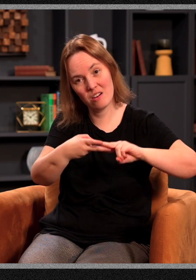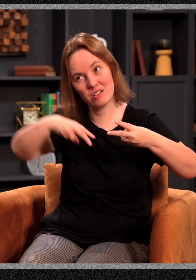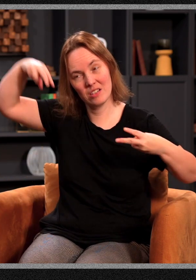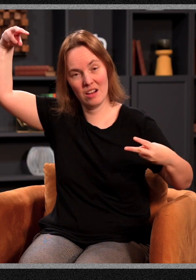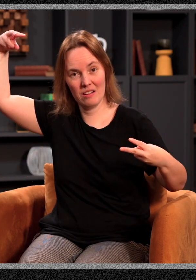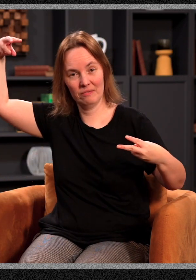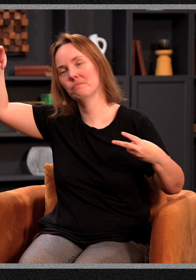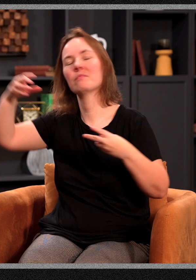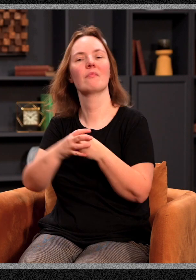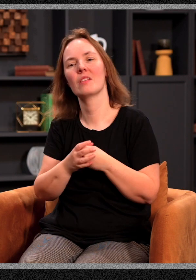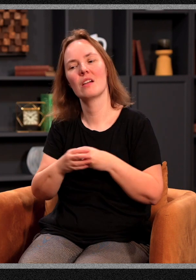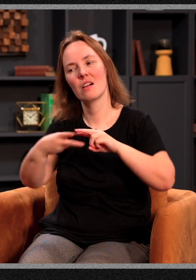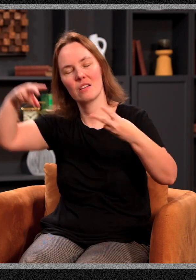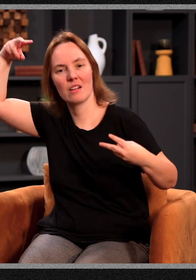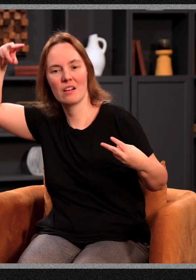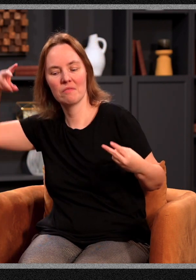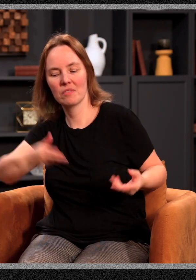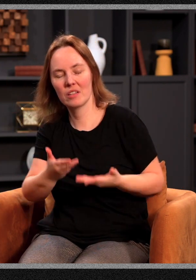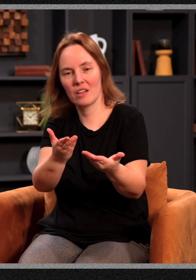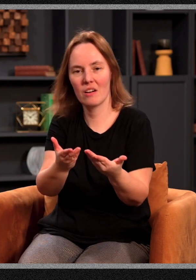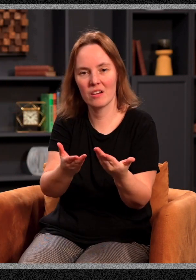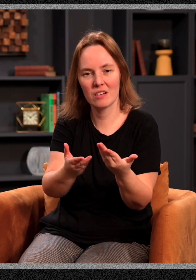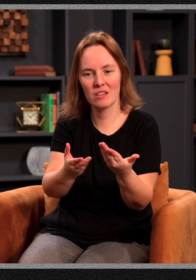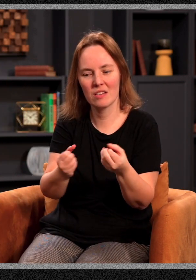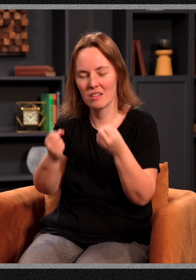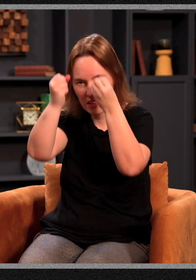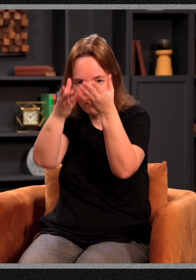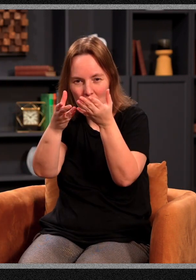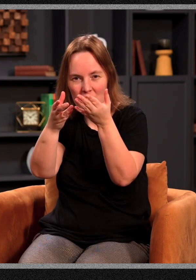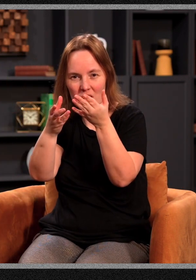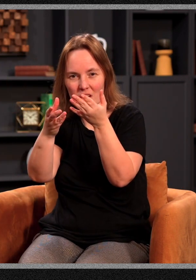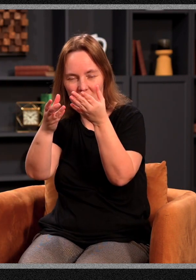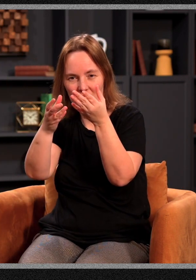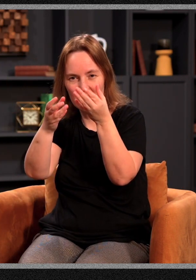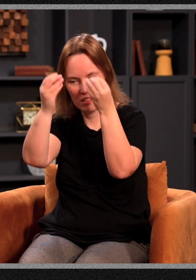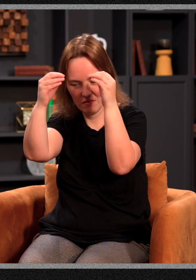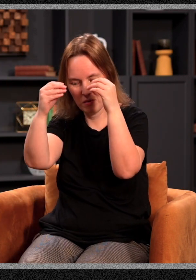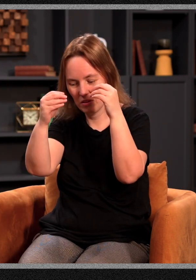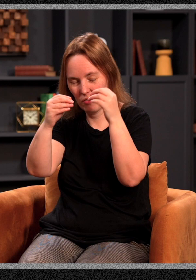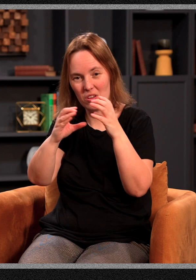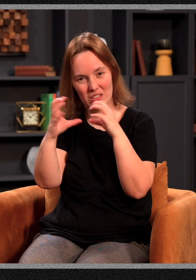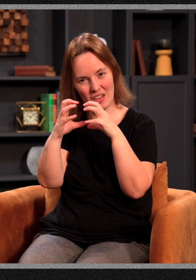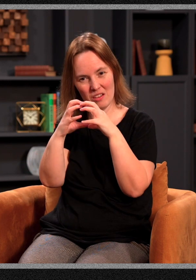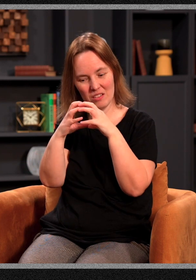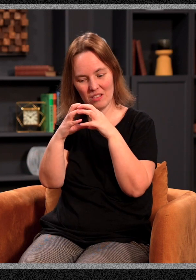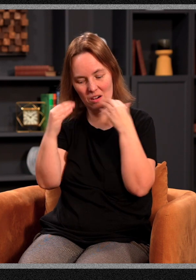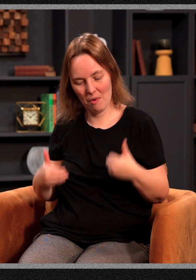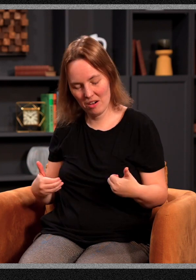Our DNA, as many of us are familiar with, carry the information for our cells in our bodies to grow and for our cells